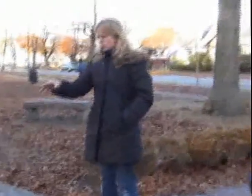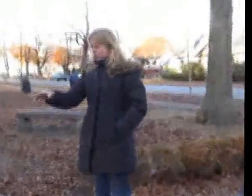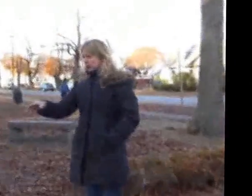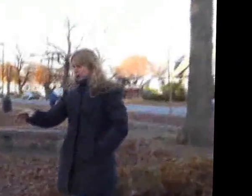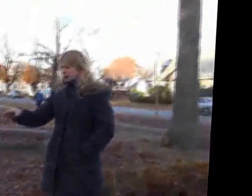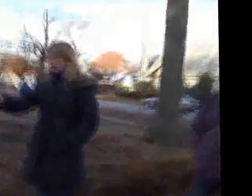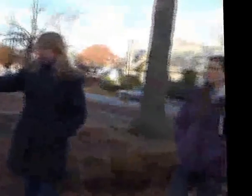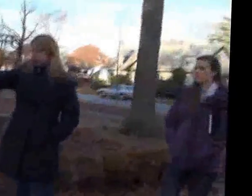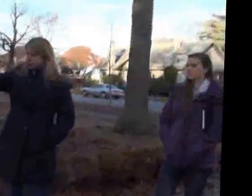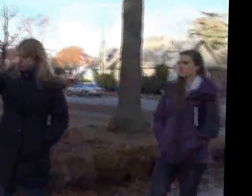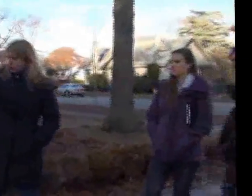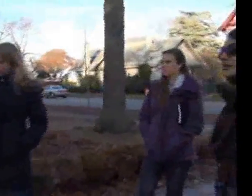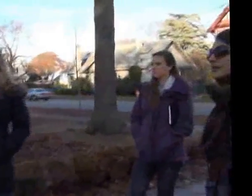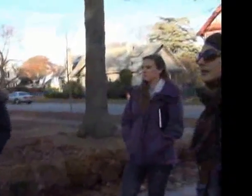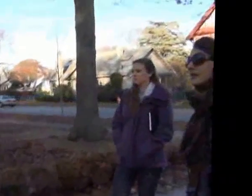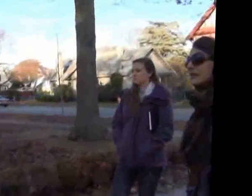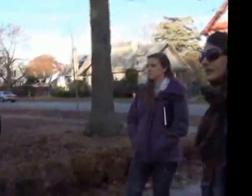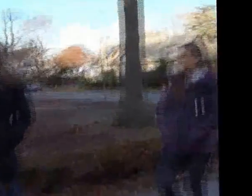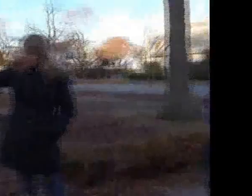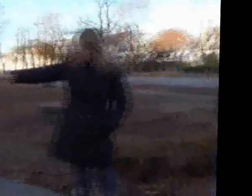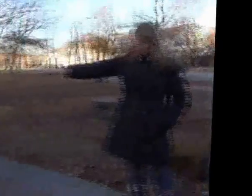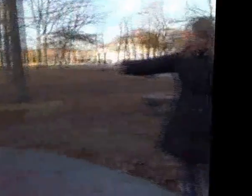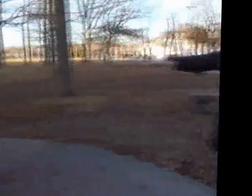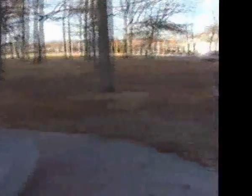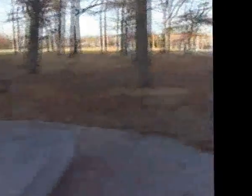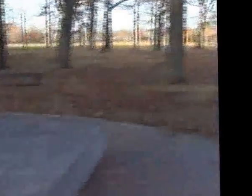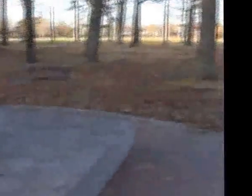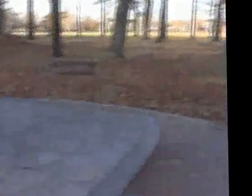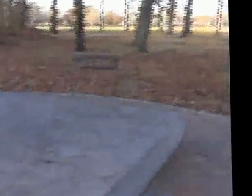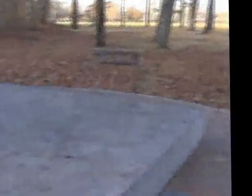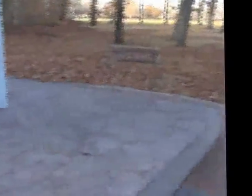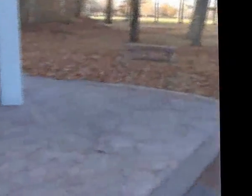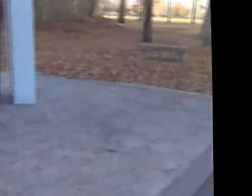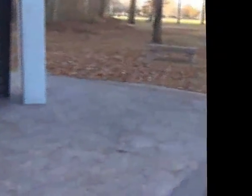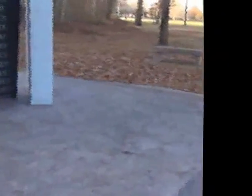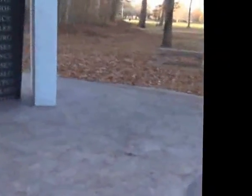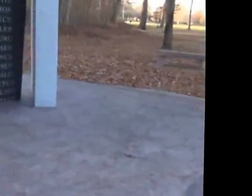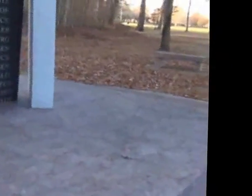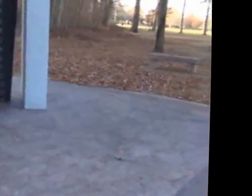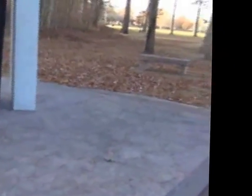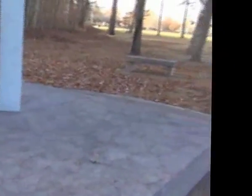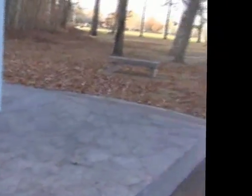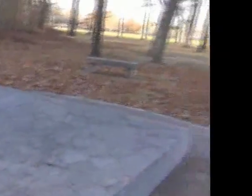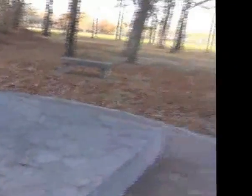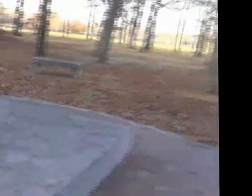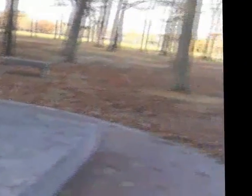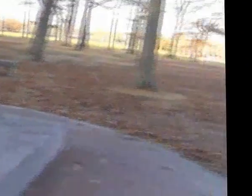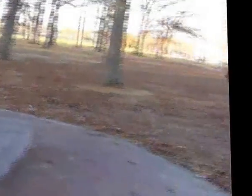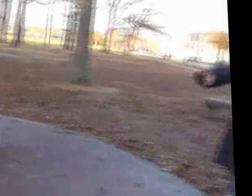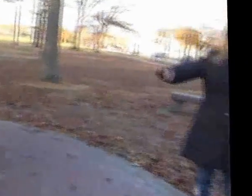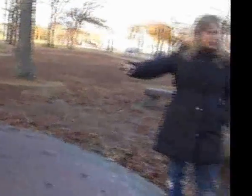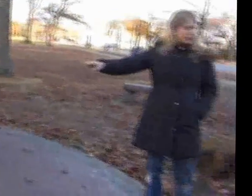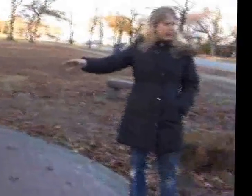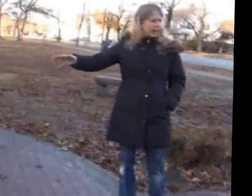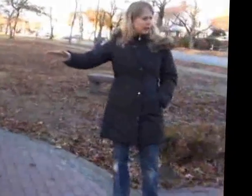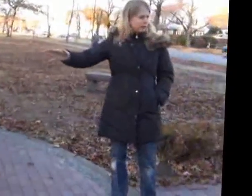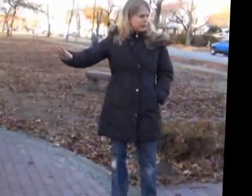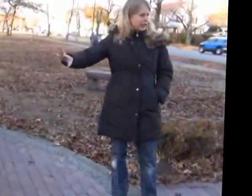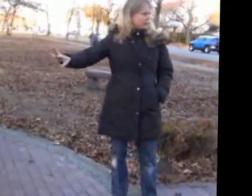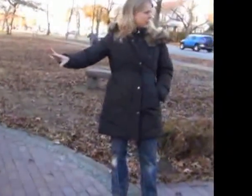So, and then if you notice at the very bottom, where the last one that they list is sort of half-typed.